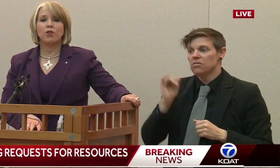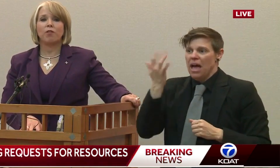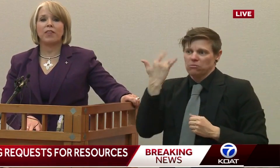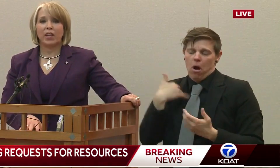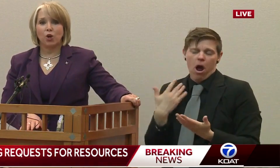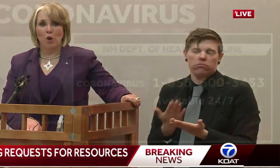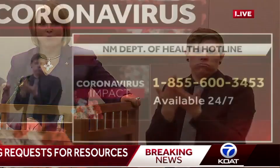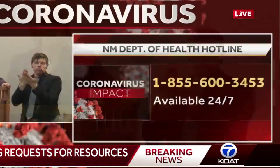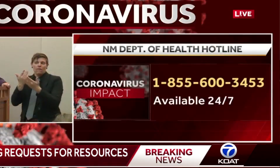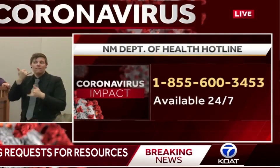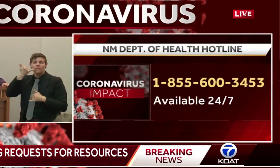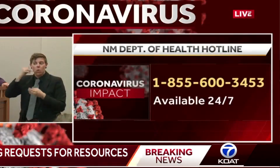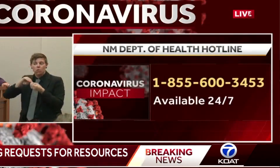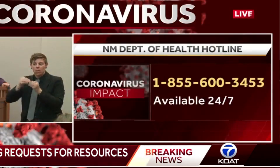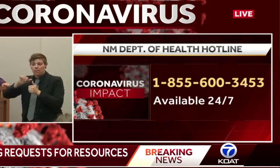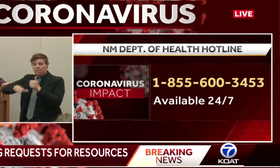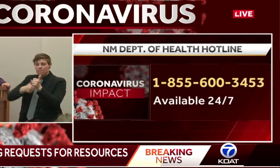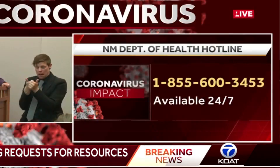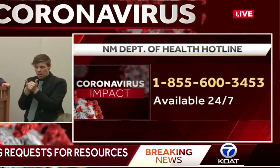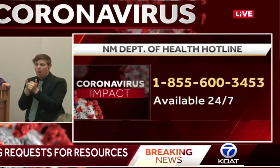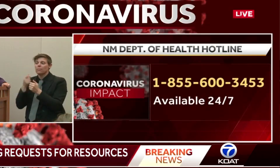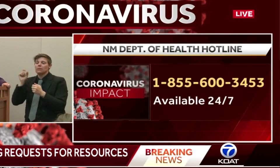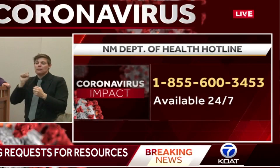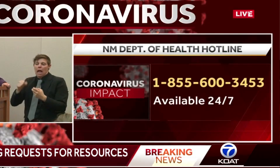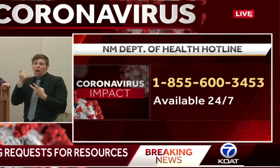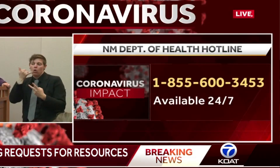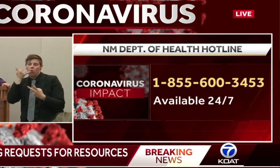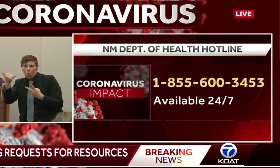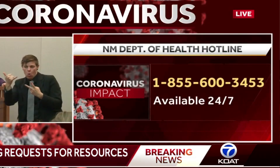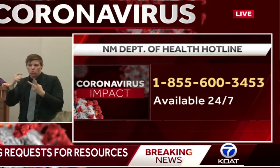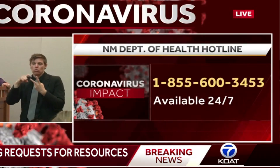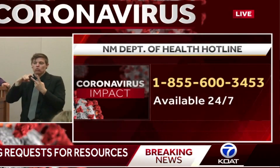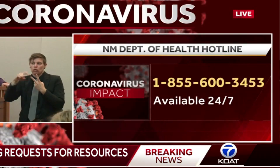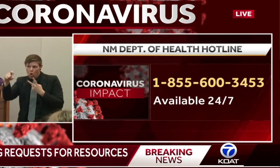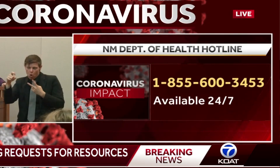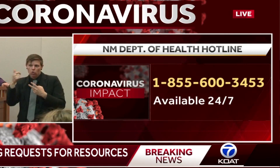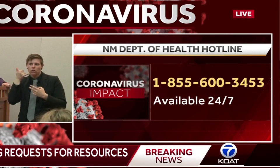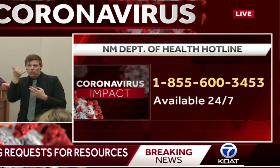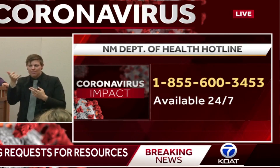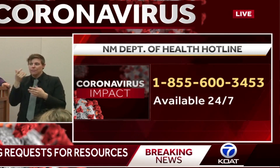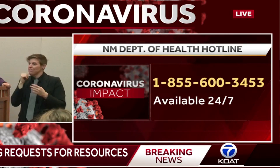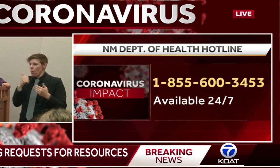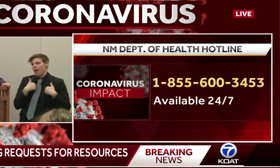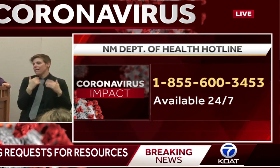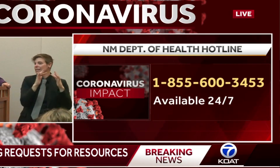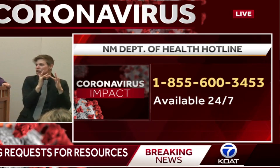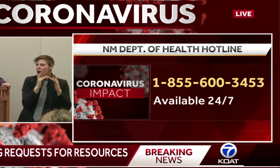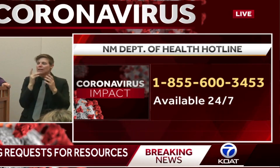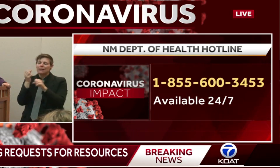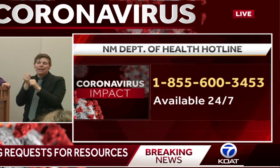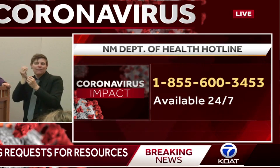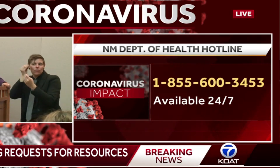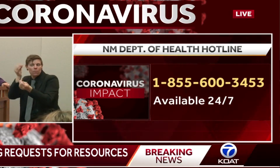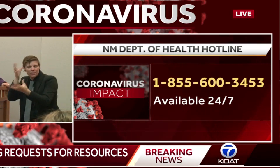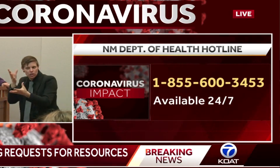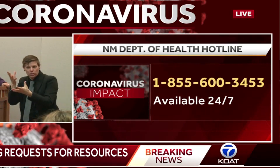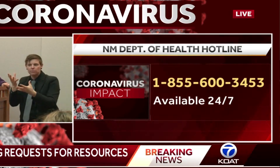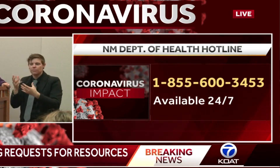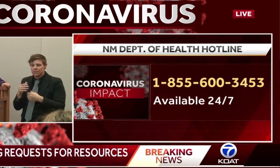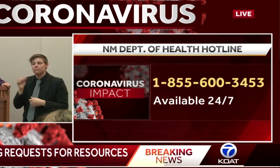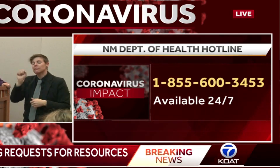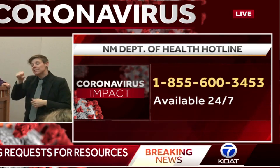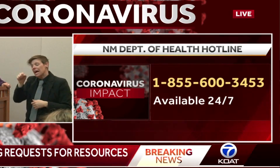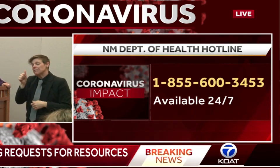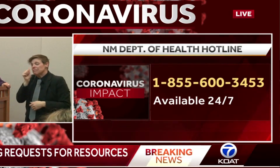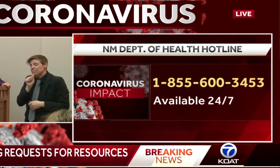People need to know that they can call someone, that a person, you'll be cued, right, so that we're not overwhelmed. That's why there has